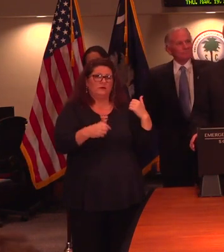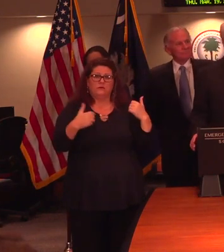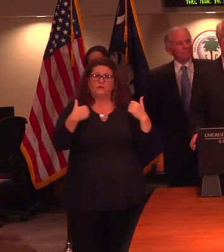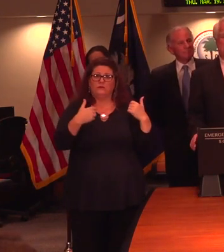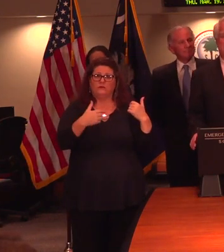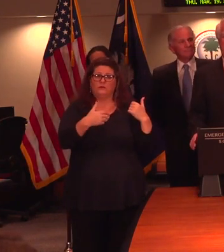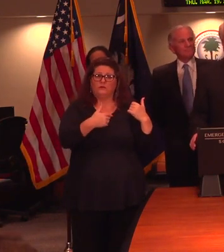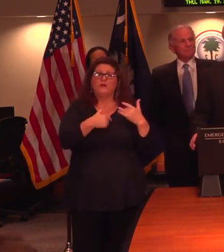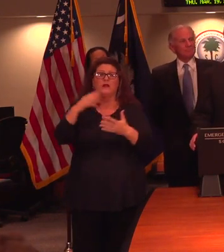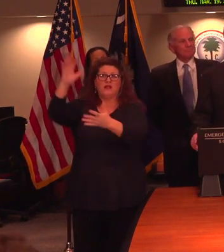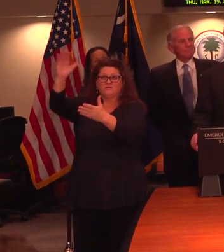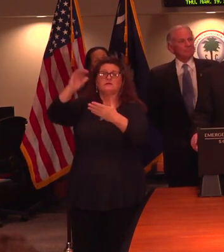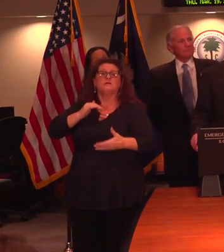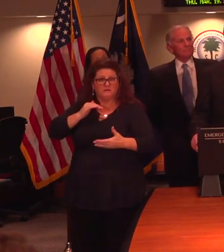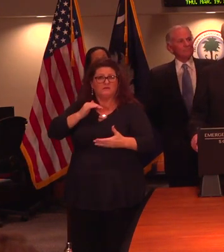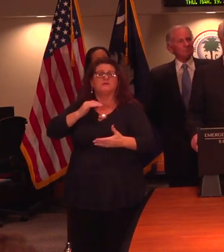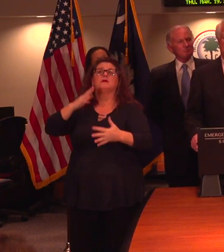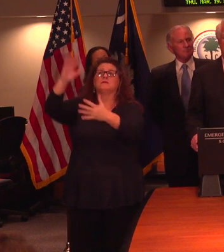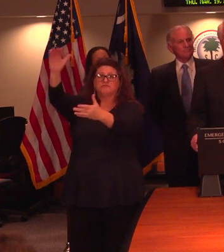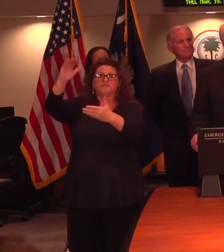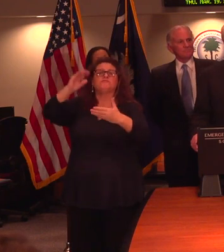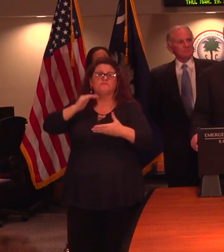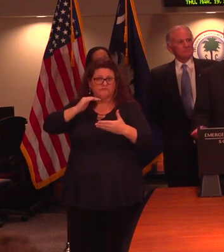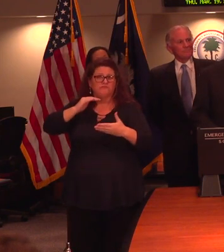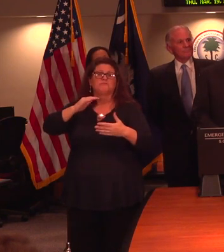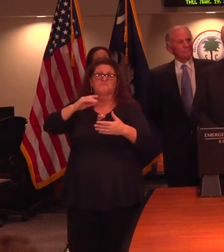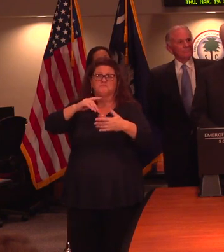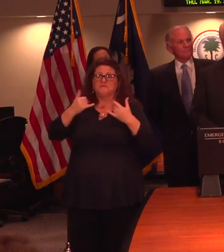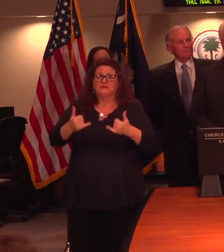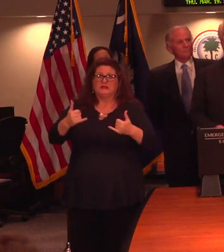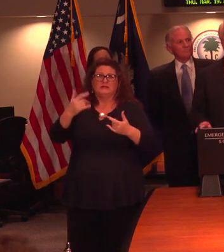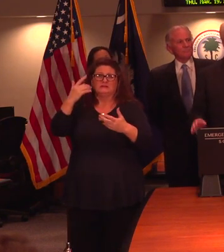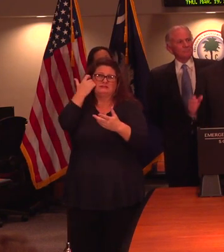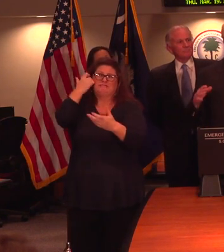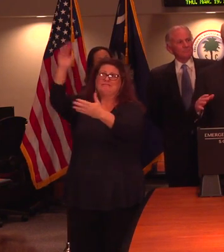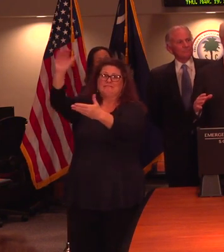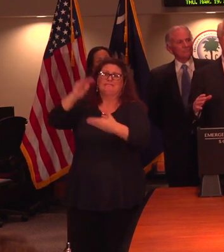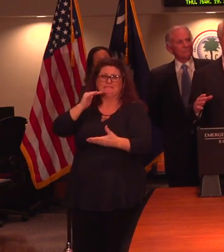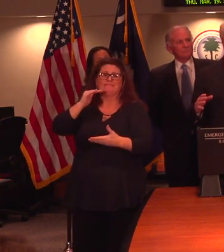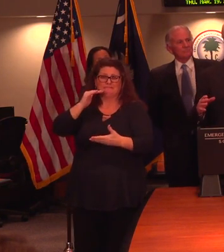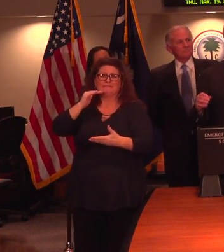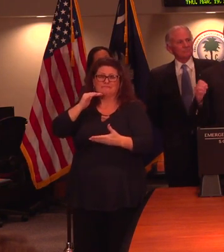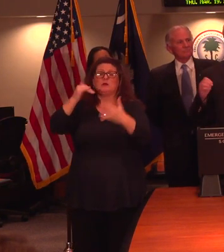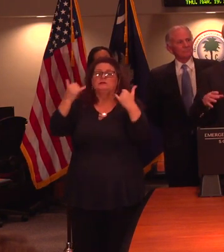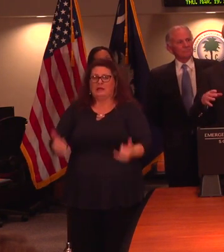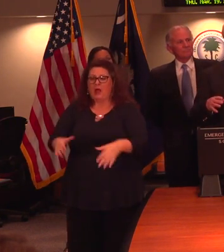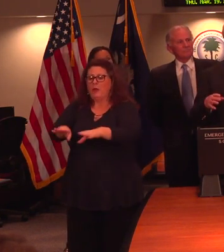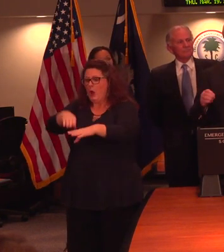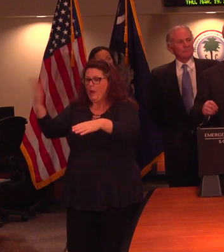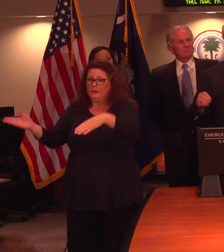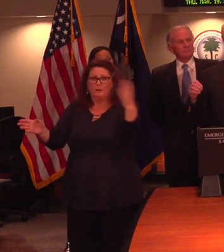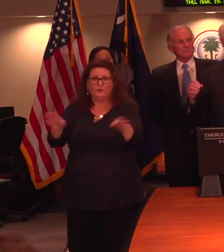We are receiving and have received our allocation of the supplies. We are breaking them down by the